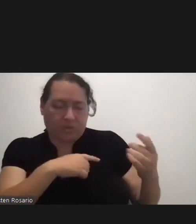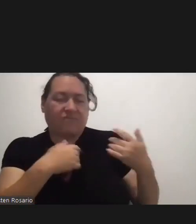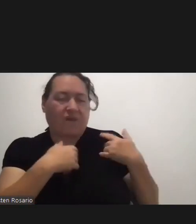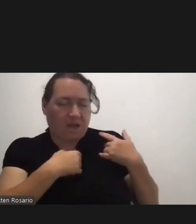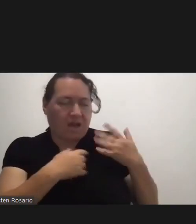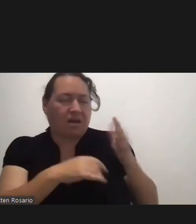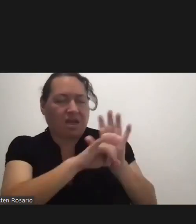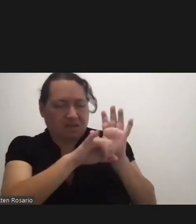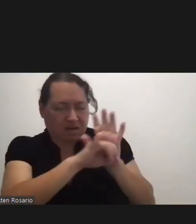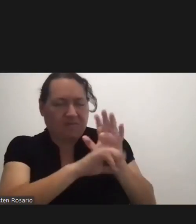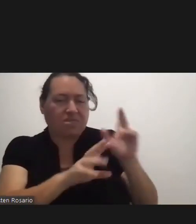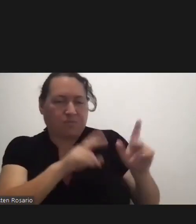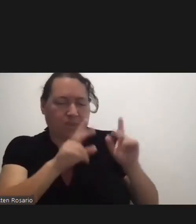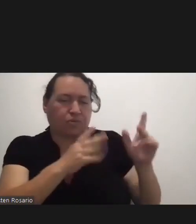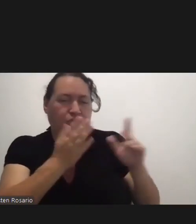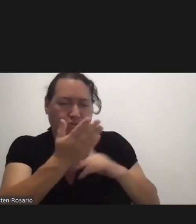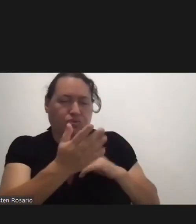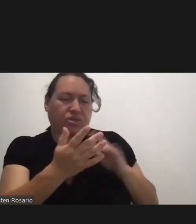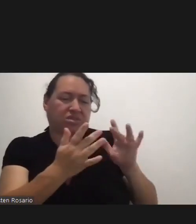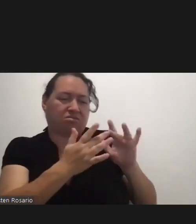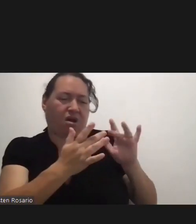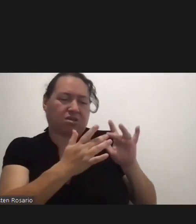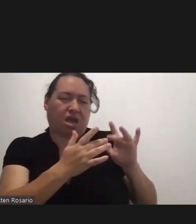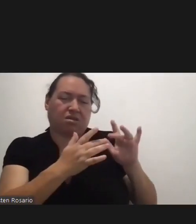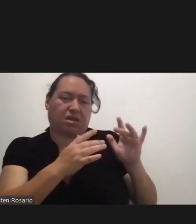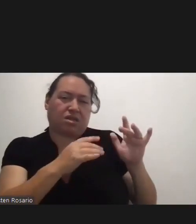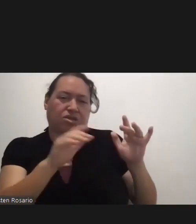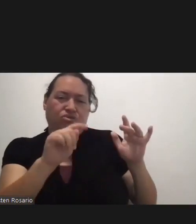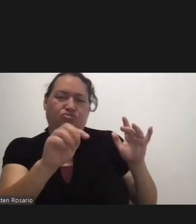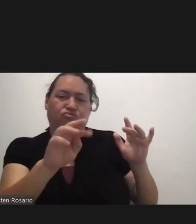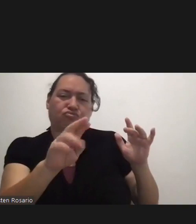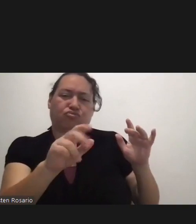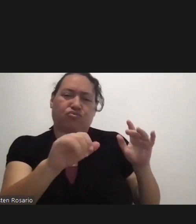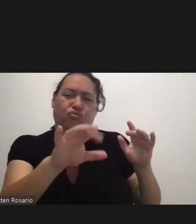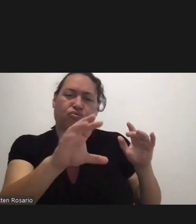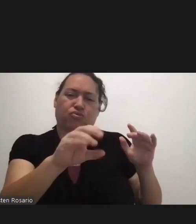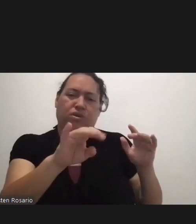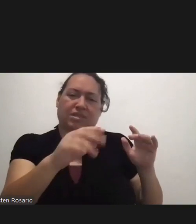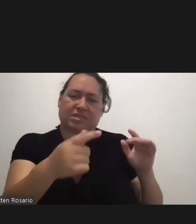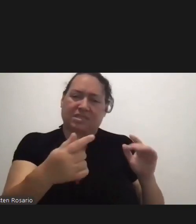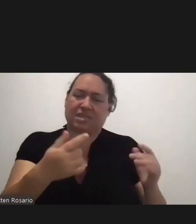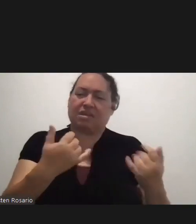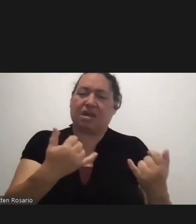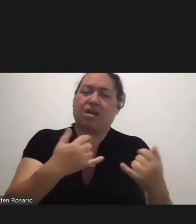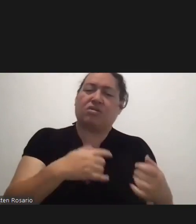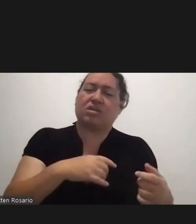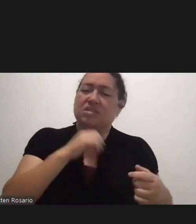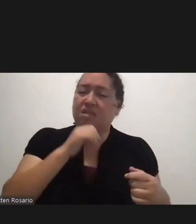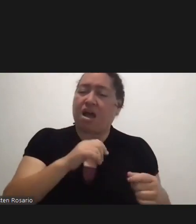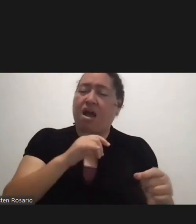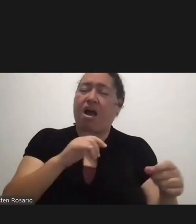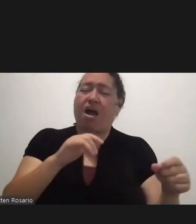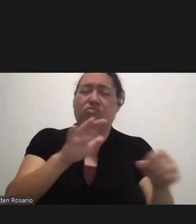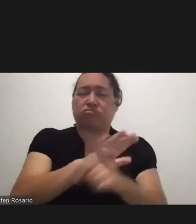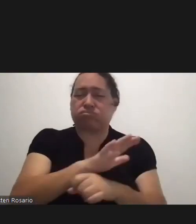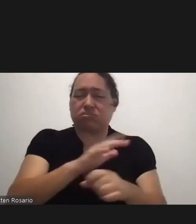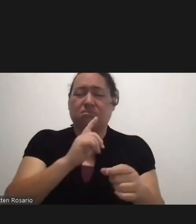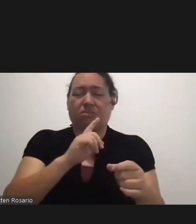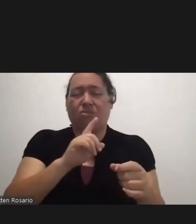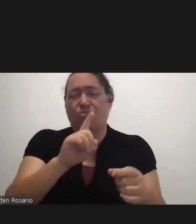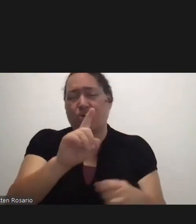So Although What We Put In Is Not Full Proof 100% There Are Other